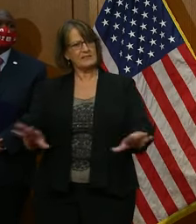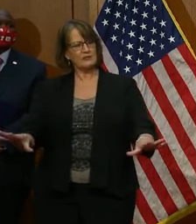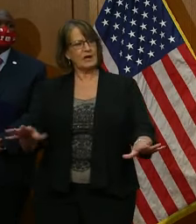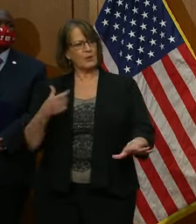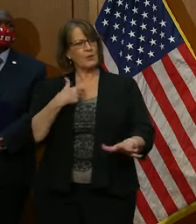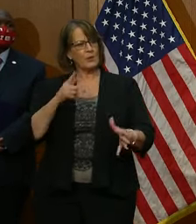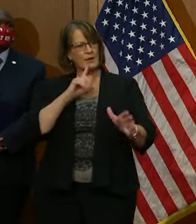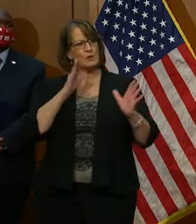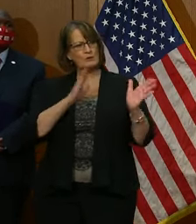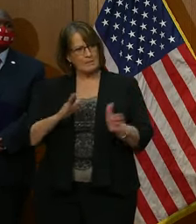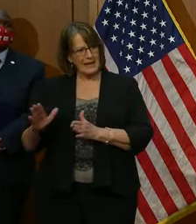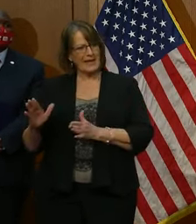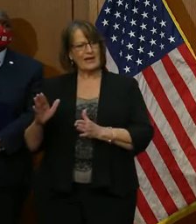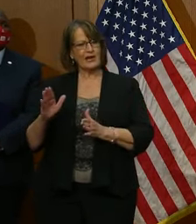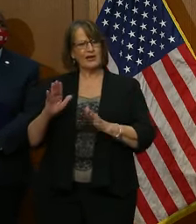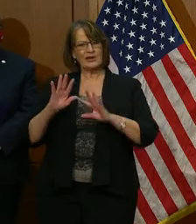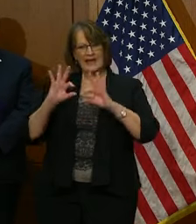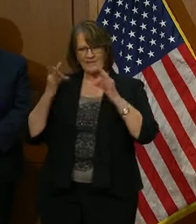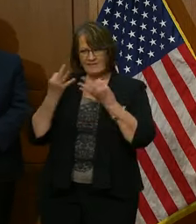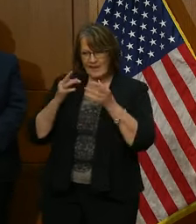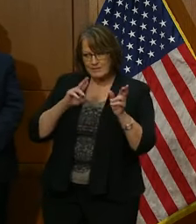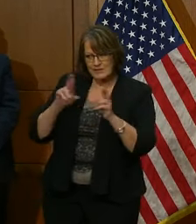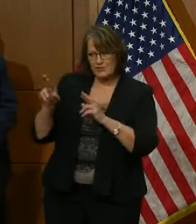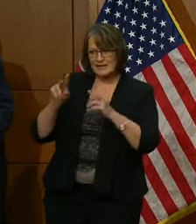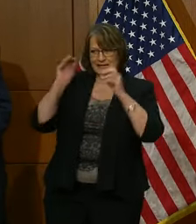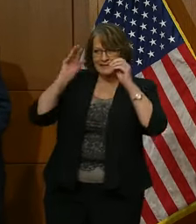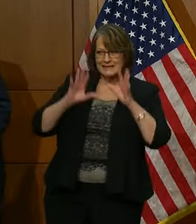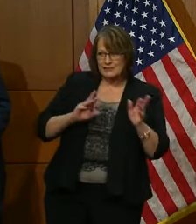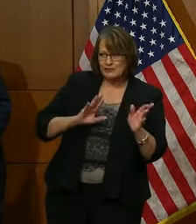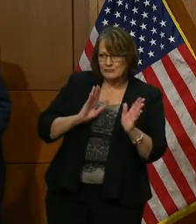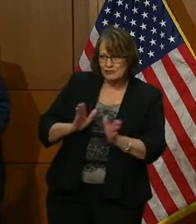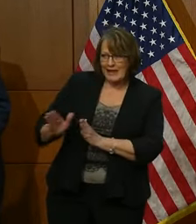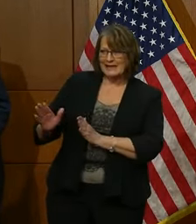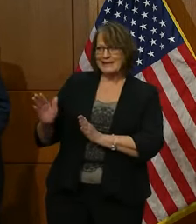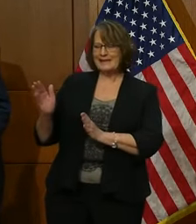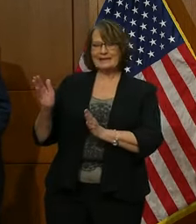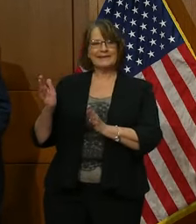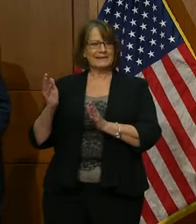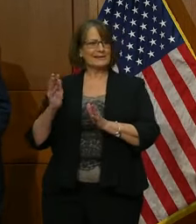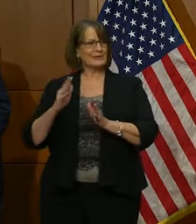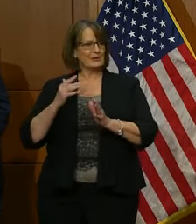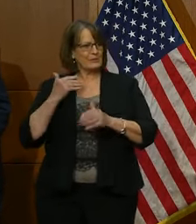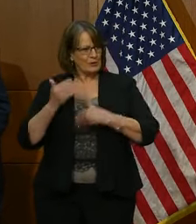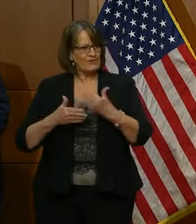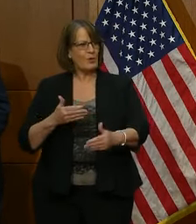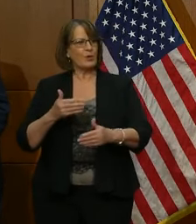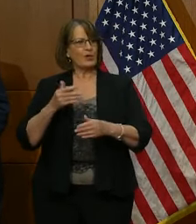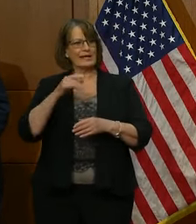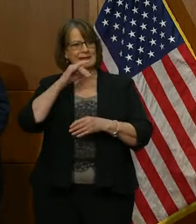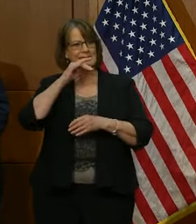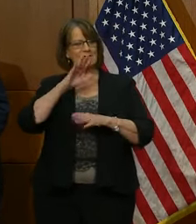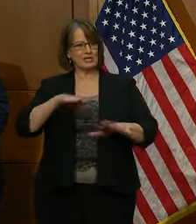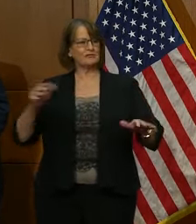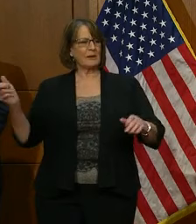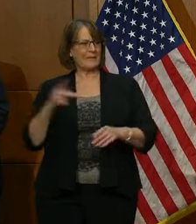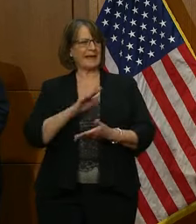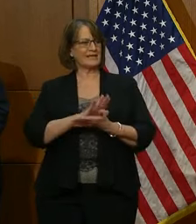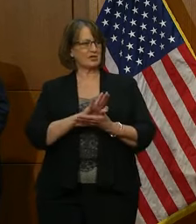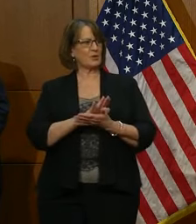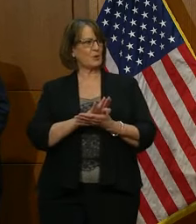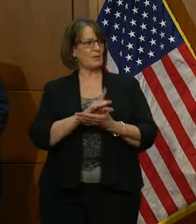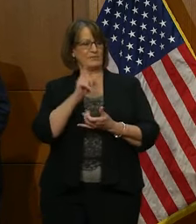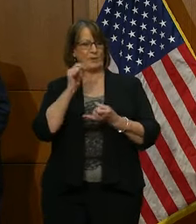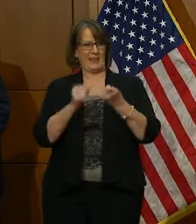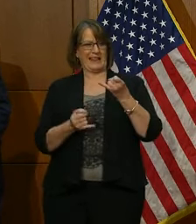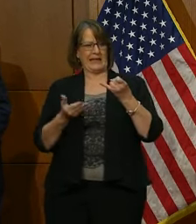get families ready, get teachers ready, all of the above, to move forward and get our children back in school. The last thing I'll say, and